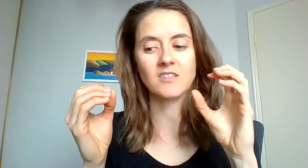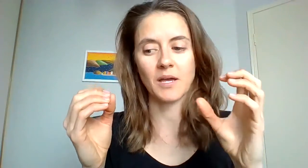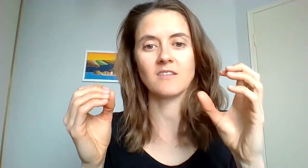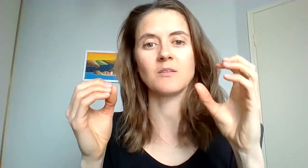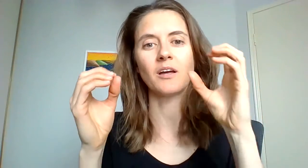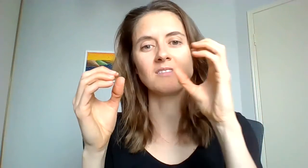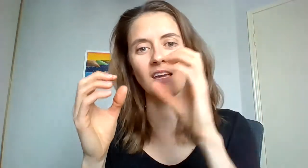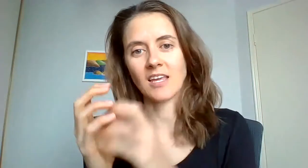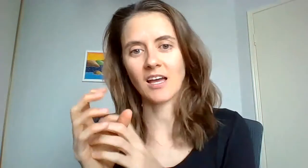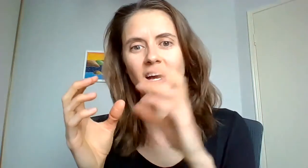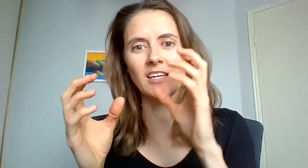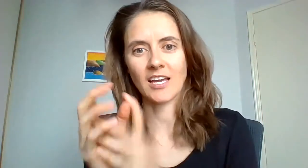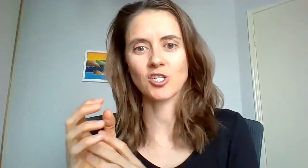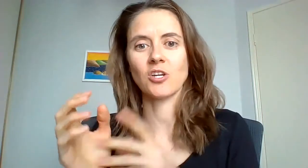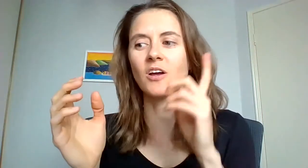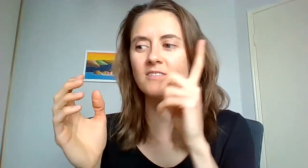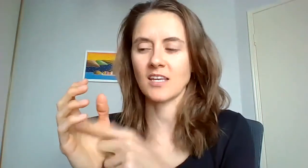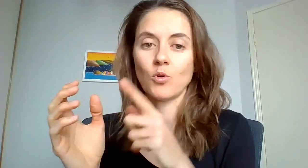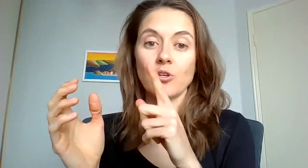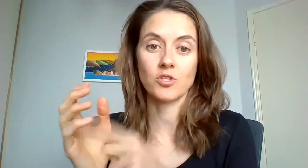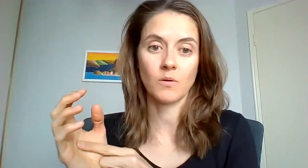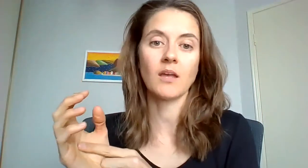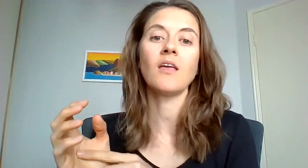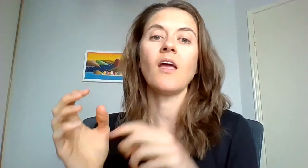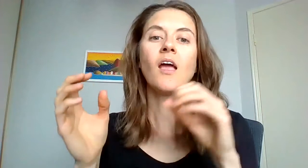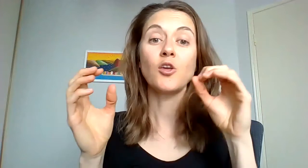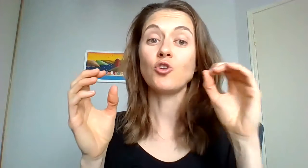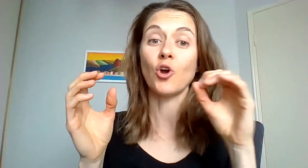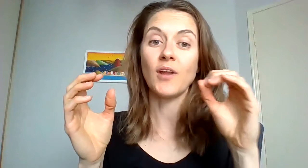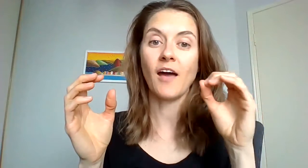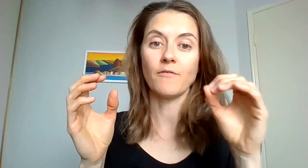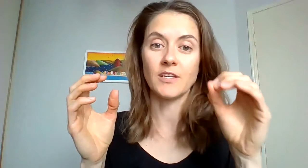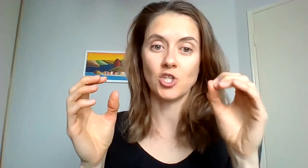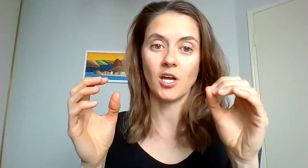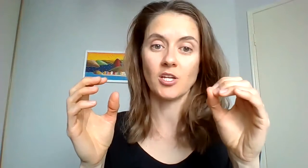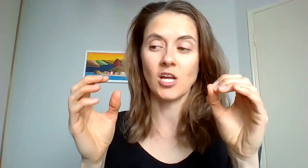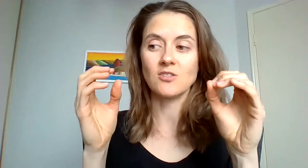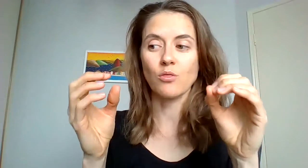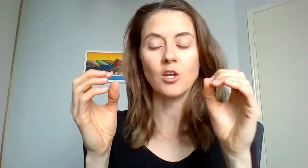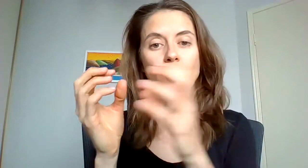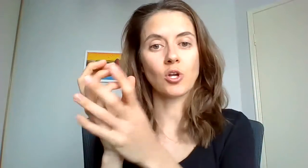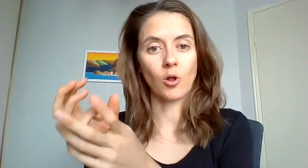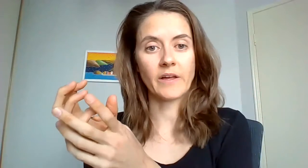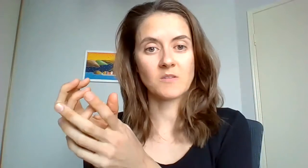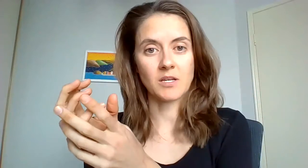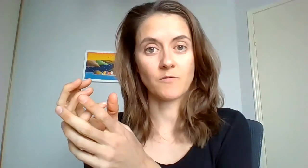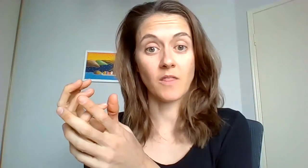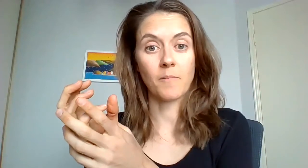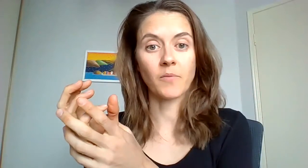space to be able to say yeah I get you, I see what you're doing, you don't have the charge and so then you can hold that space for them